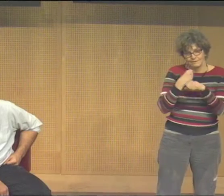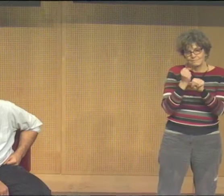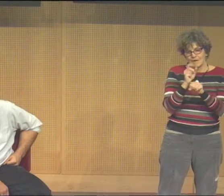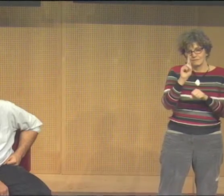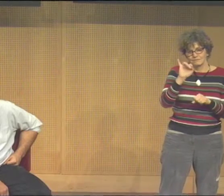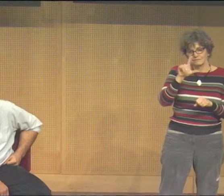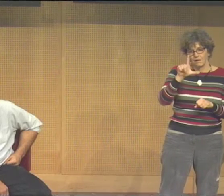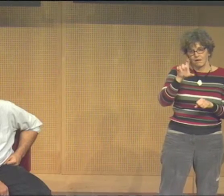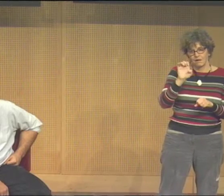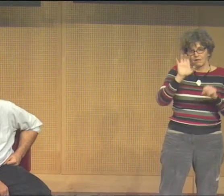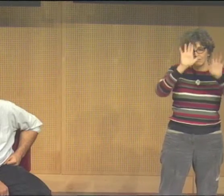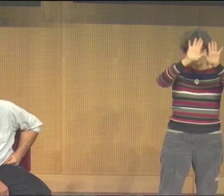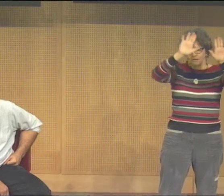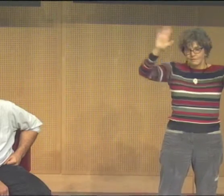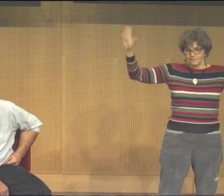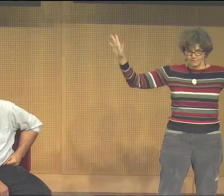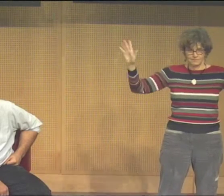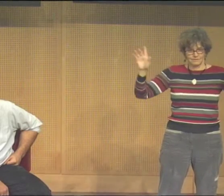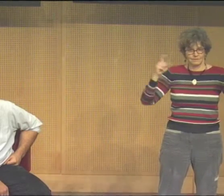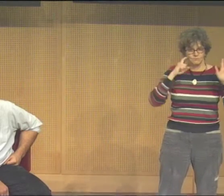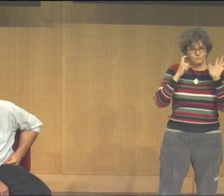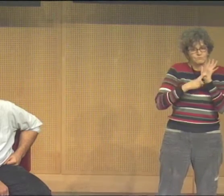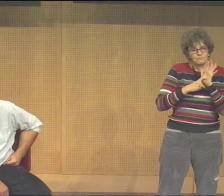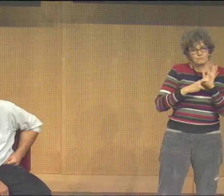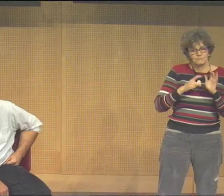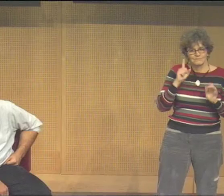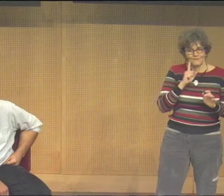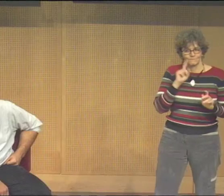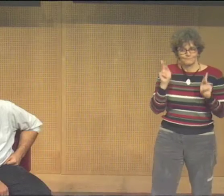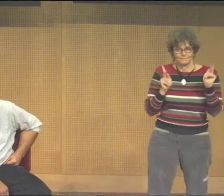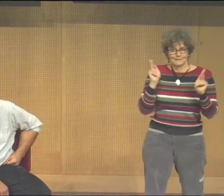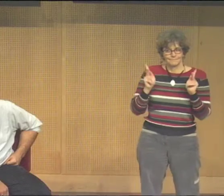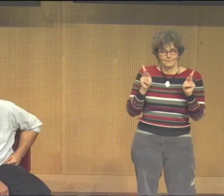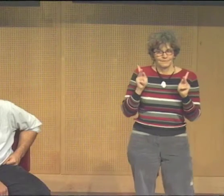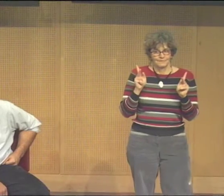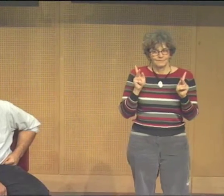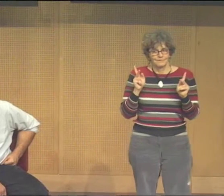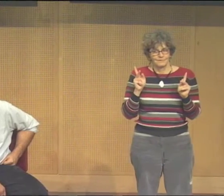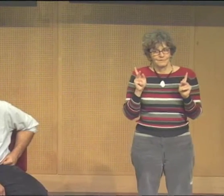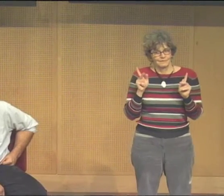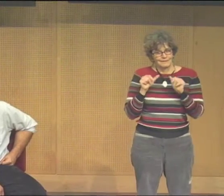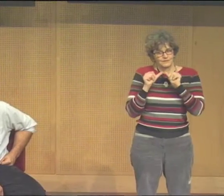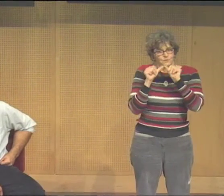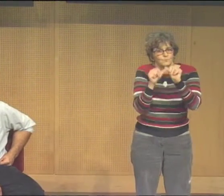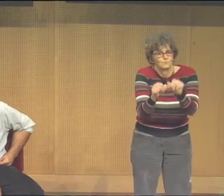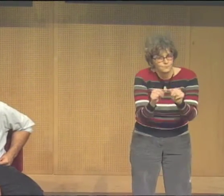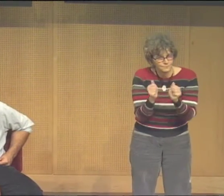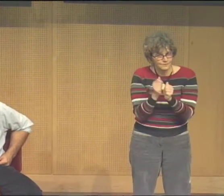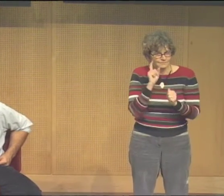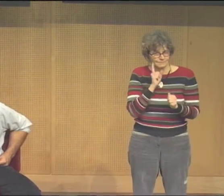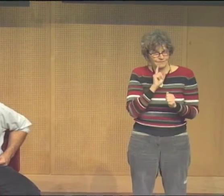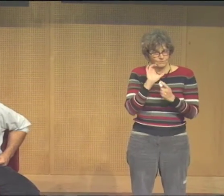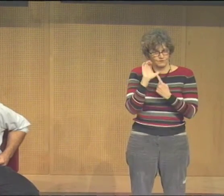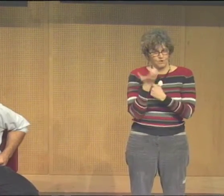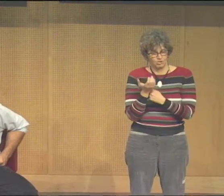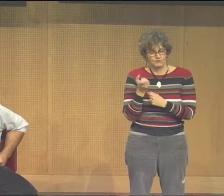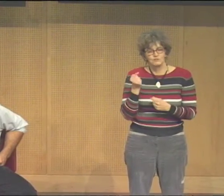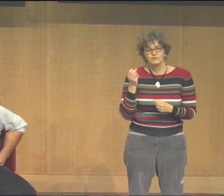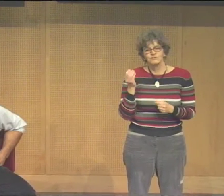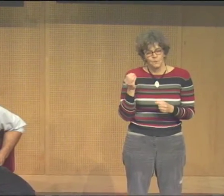in terms of deaf history. So I imagined that we would tell the history of deaf people in tiles and that